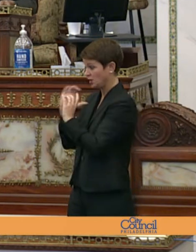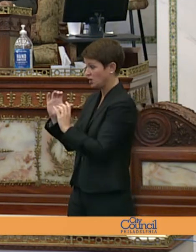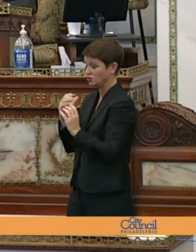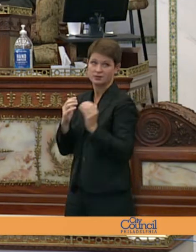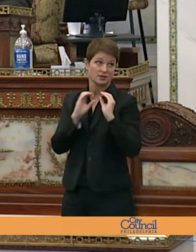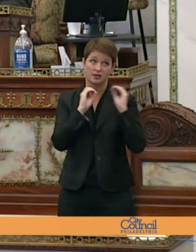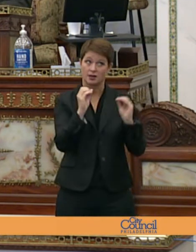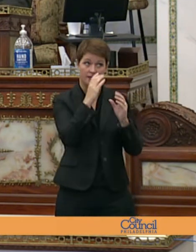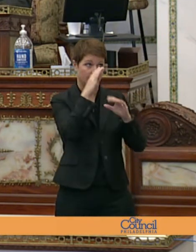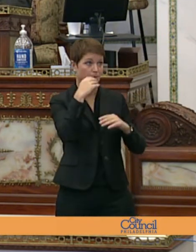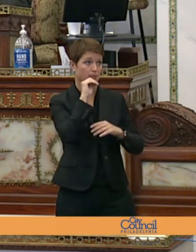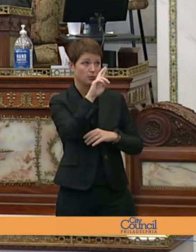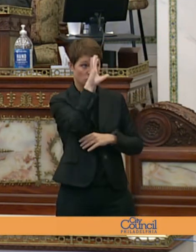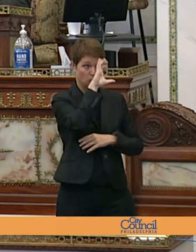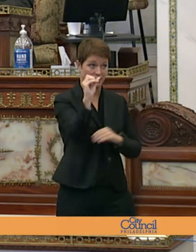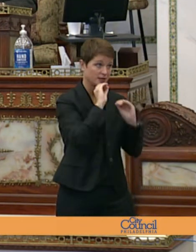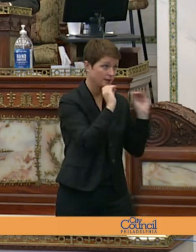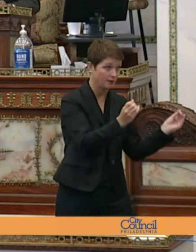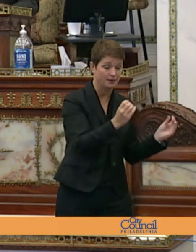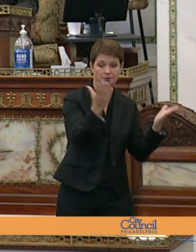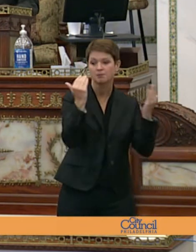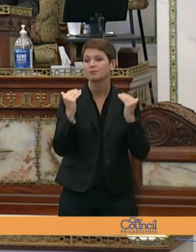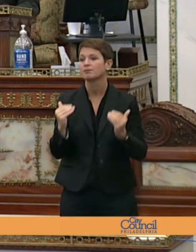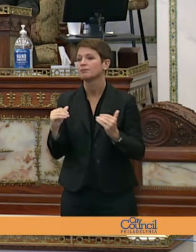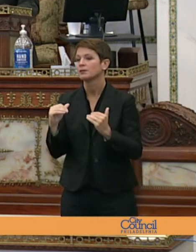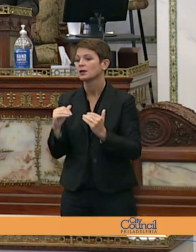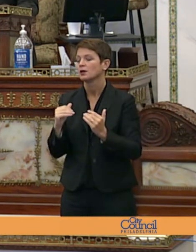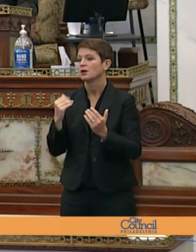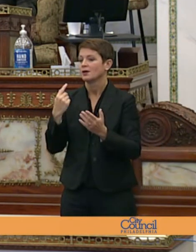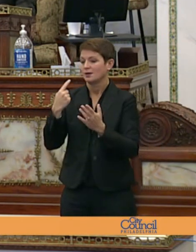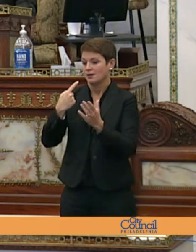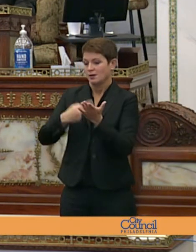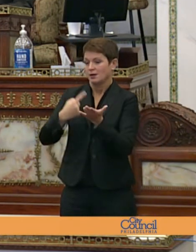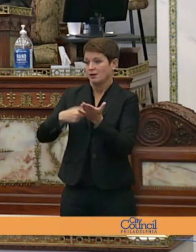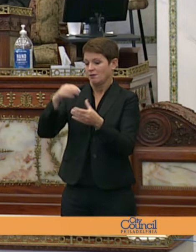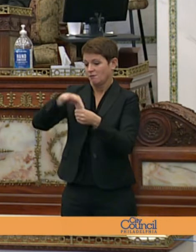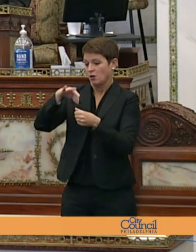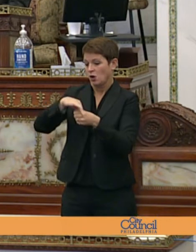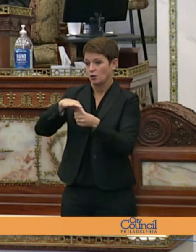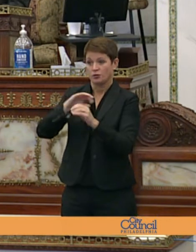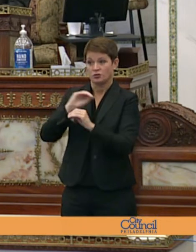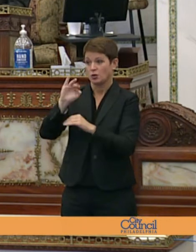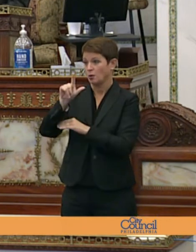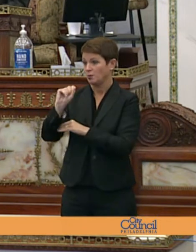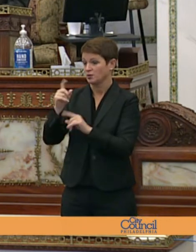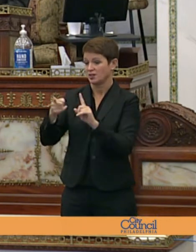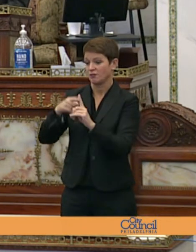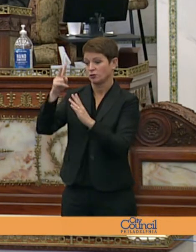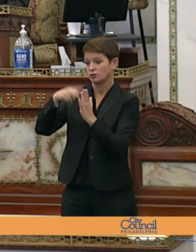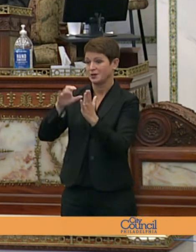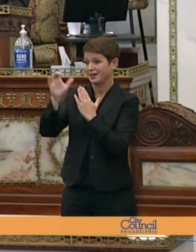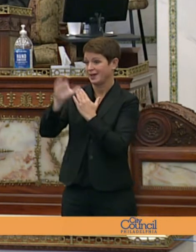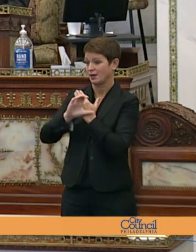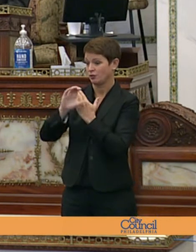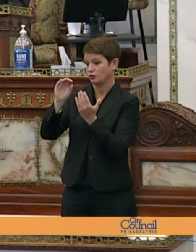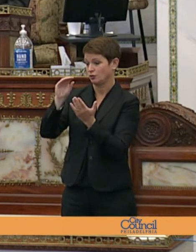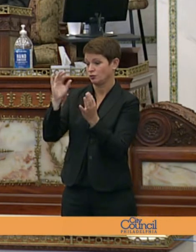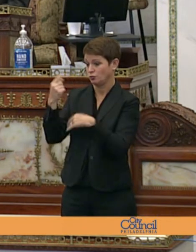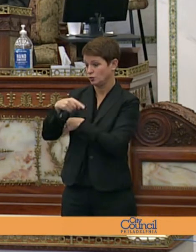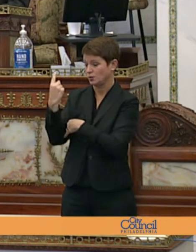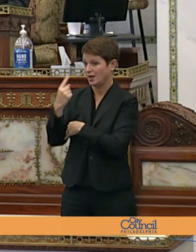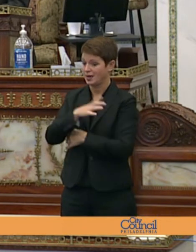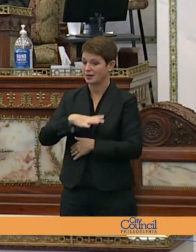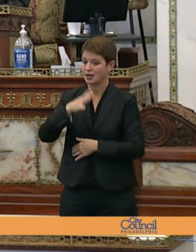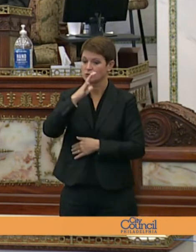our next order of business is consideration of the calendar there being no bills on the first reading calendar the chair recognizes